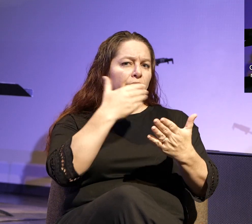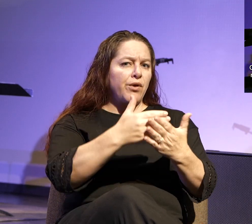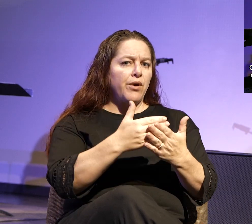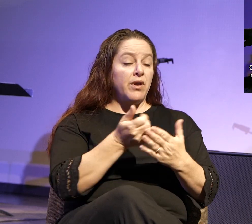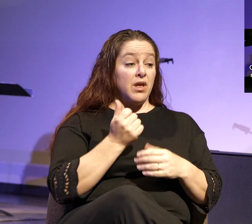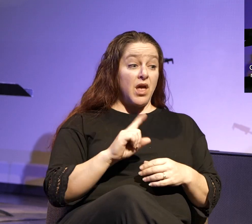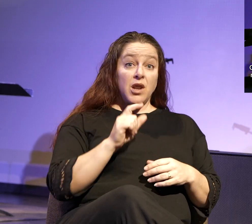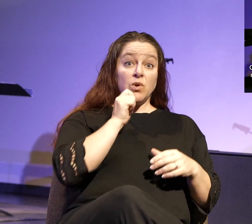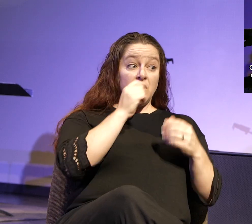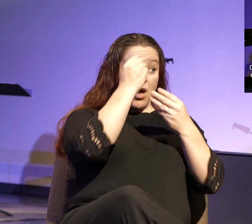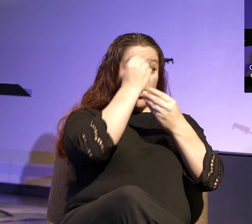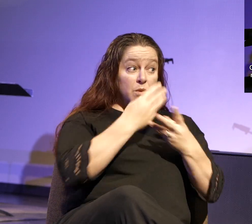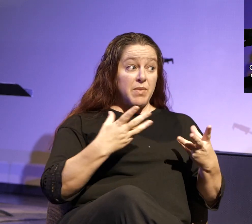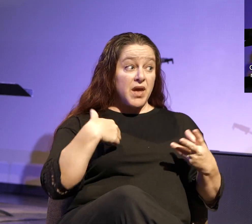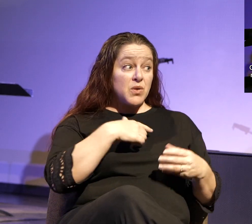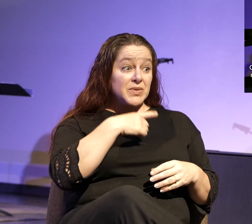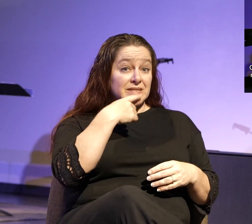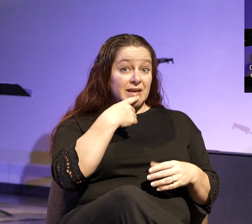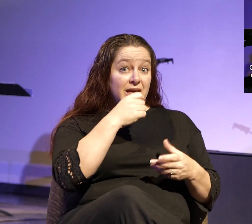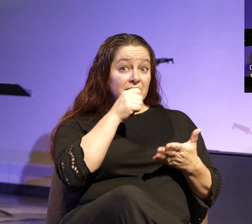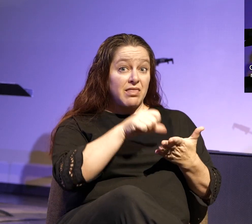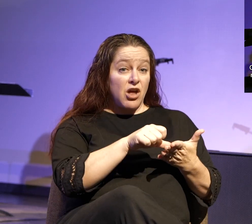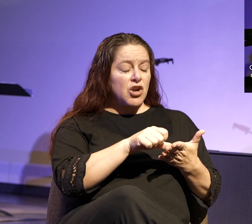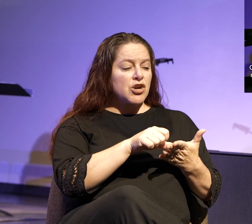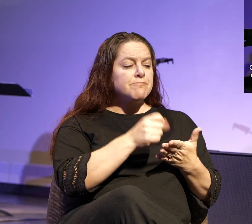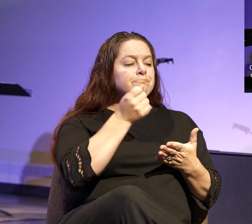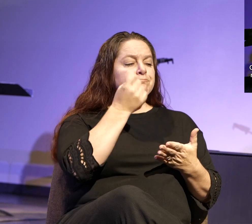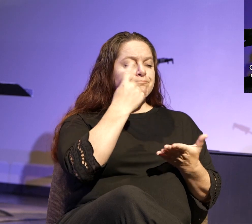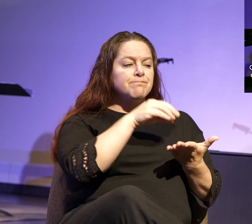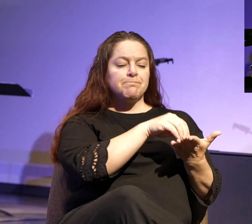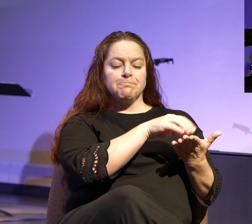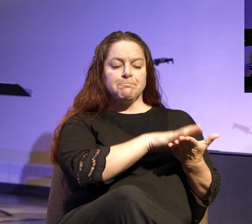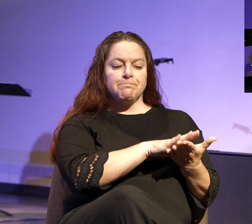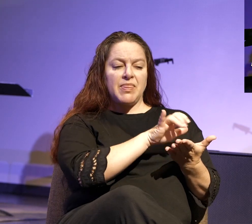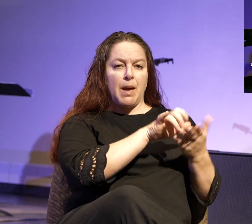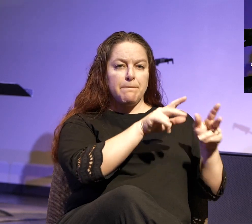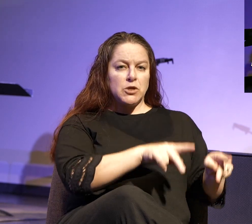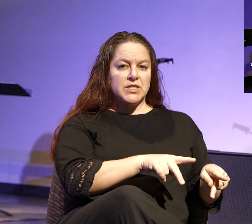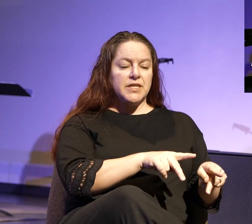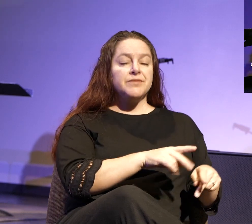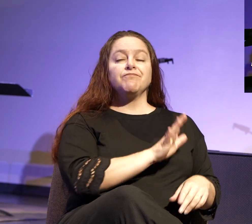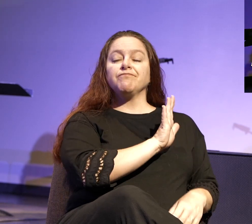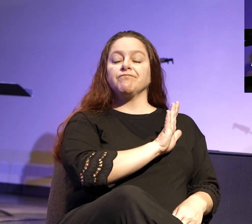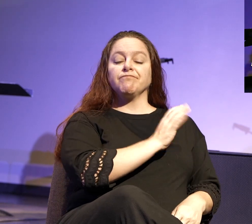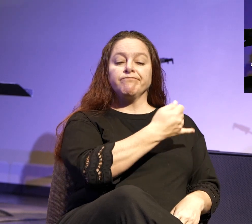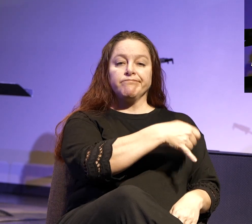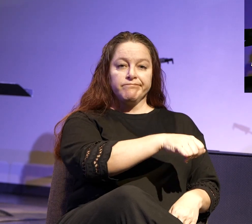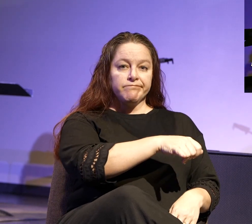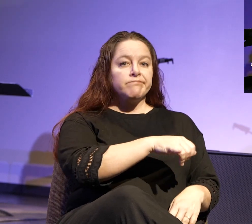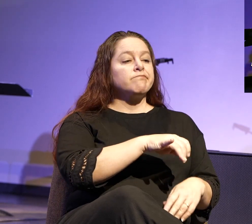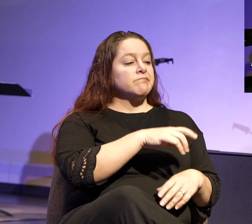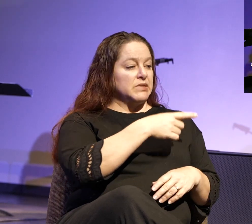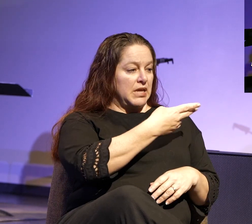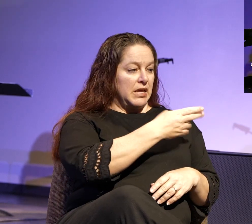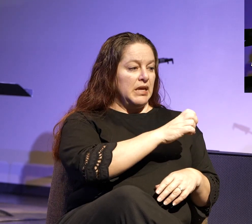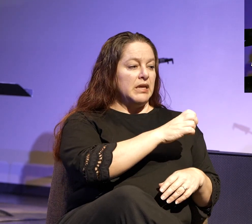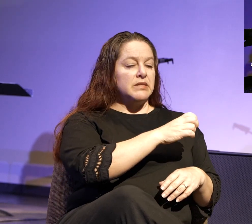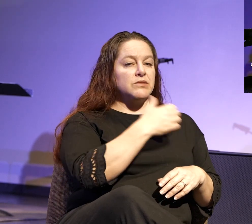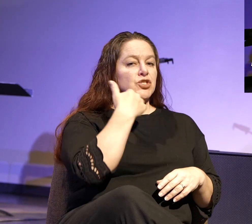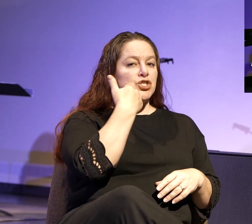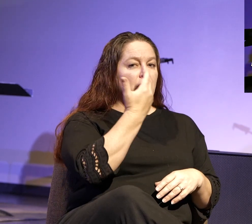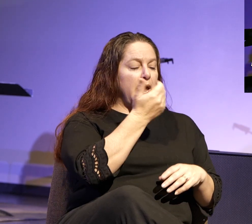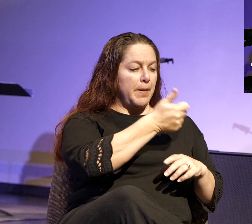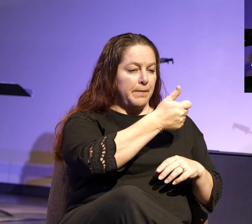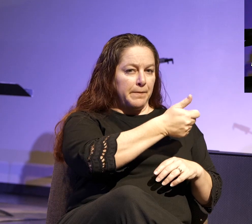does not obey what we say in this letter, take note of that person and have nothing to do with him, that he may be ashamed.